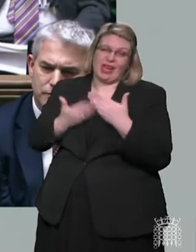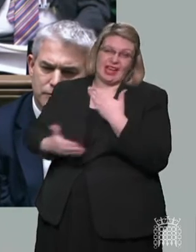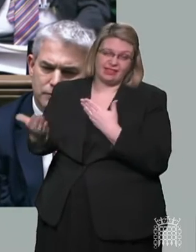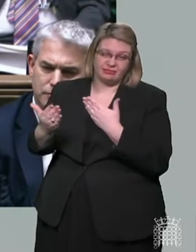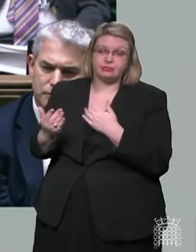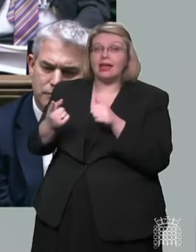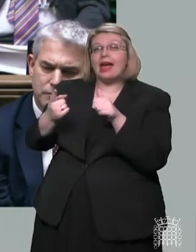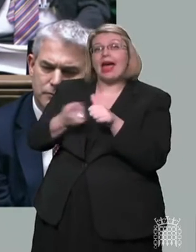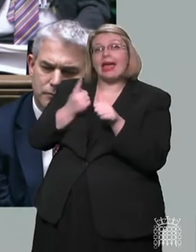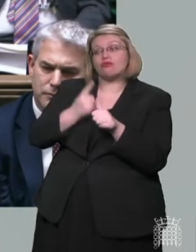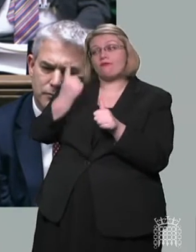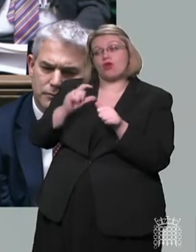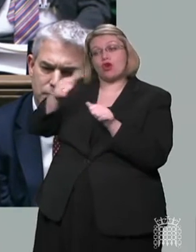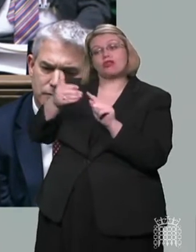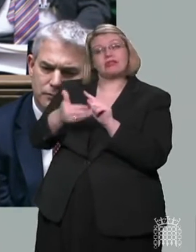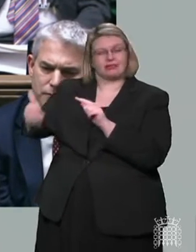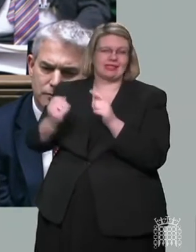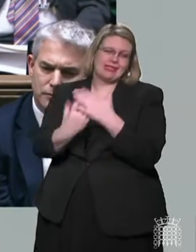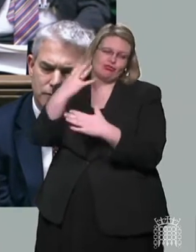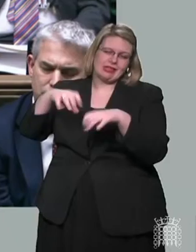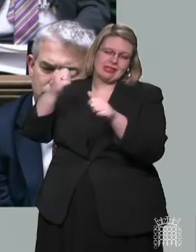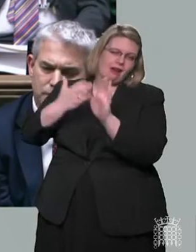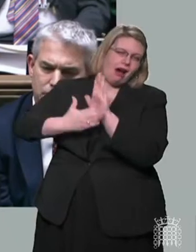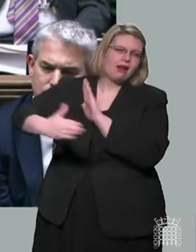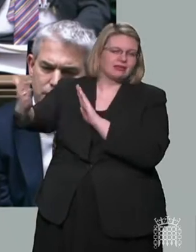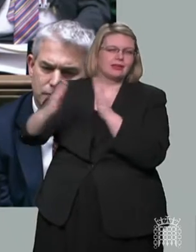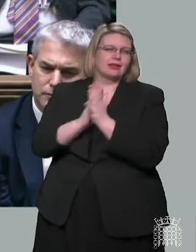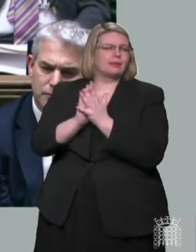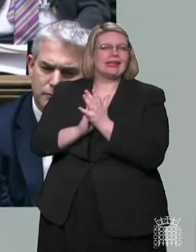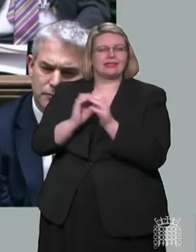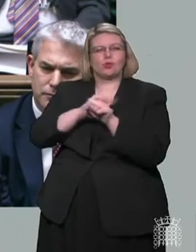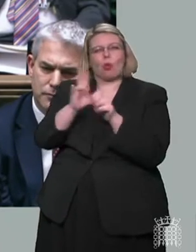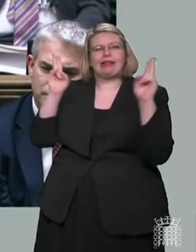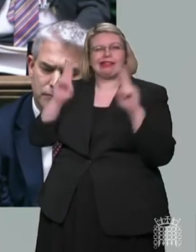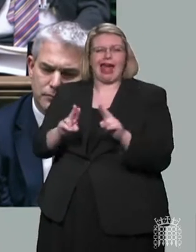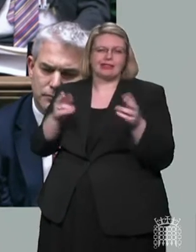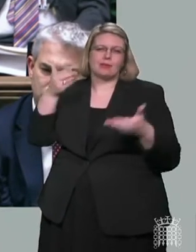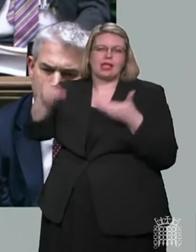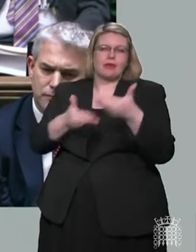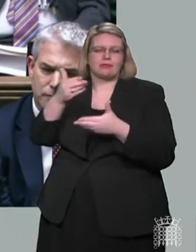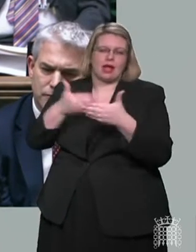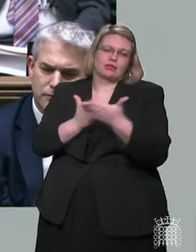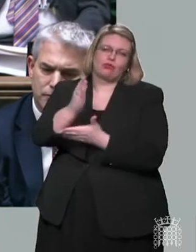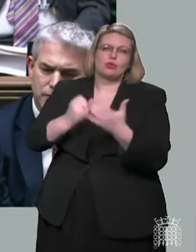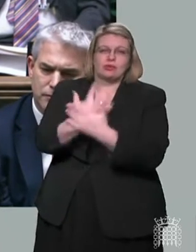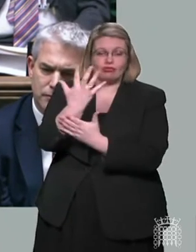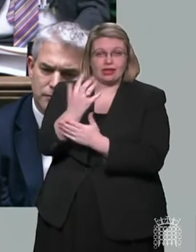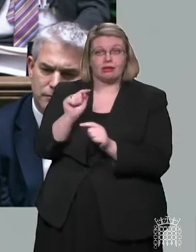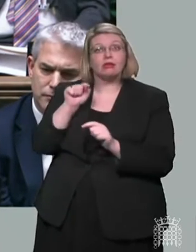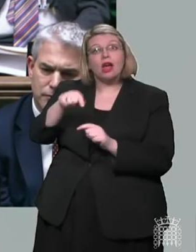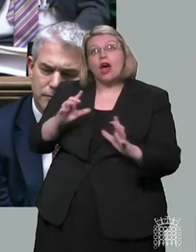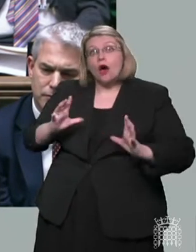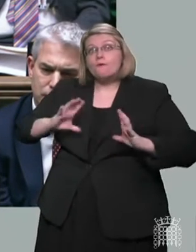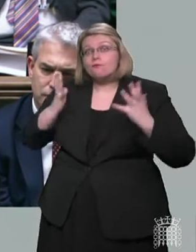of April, when winter is over and the virus will spread less easily, we will end free symptomatic